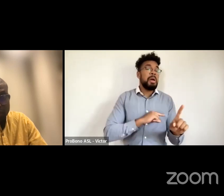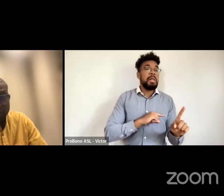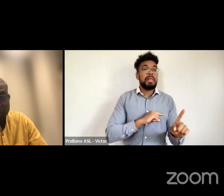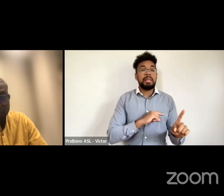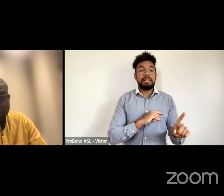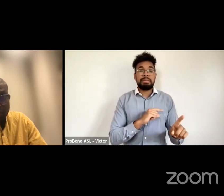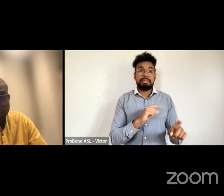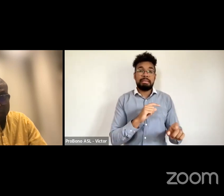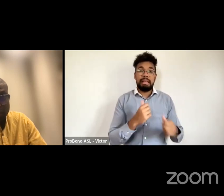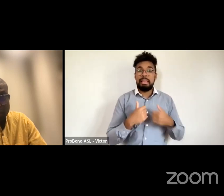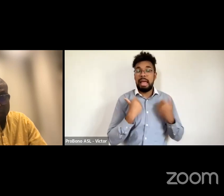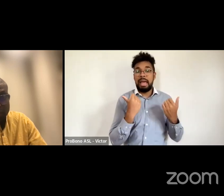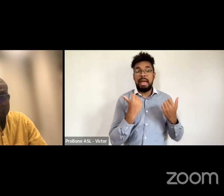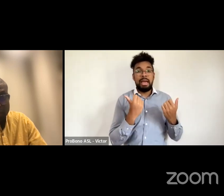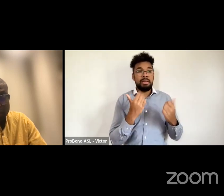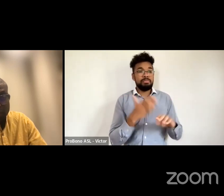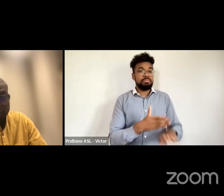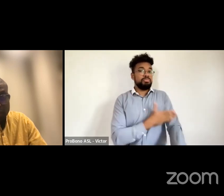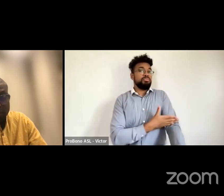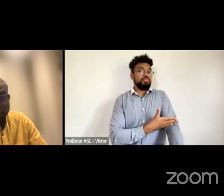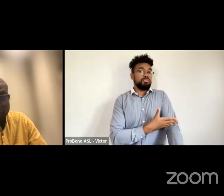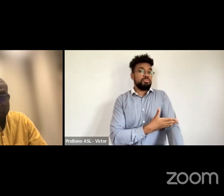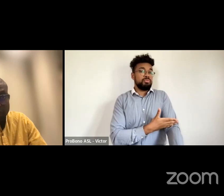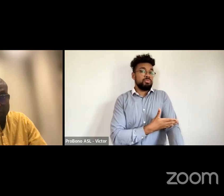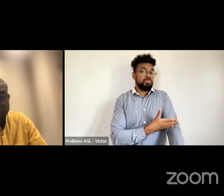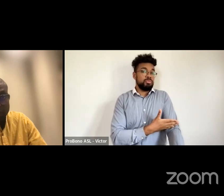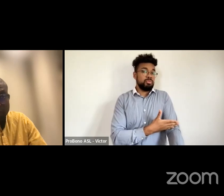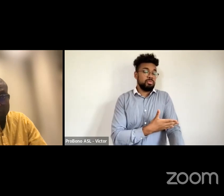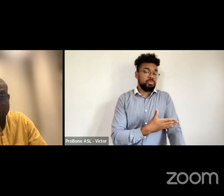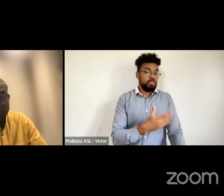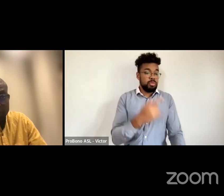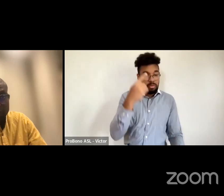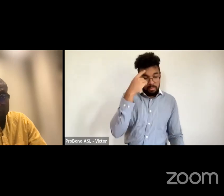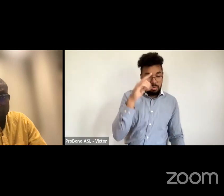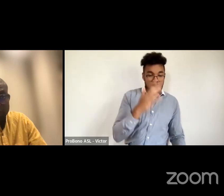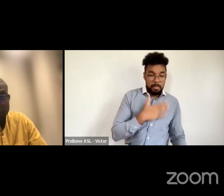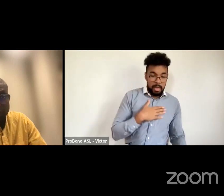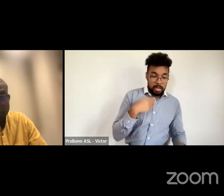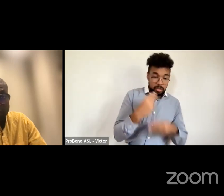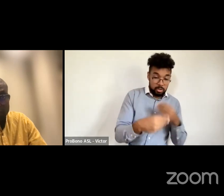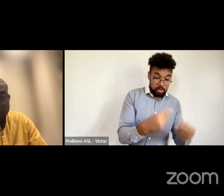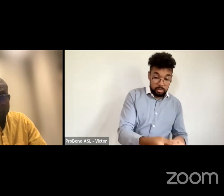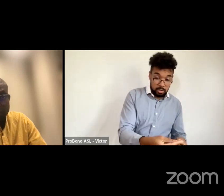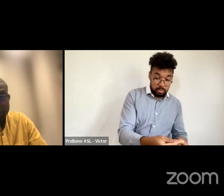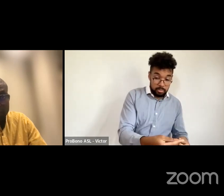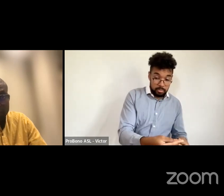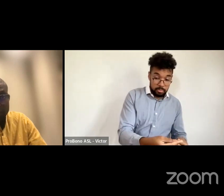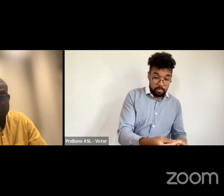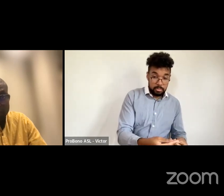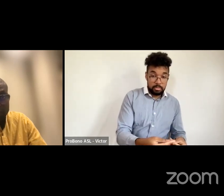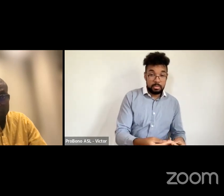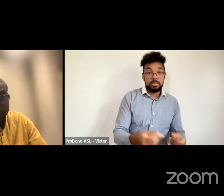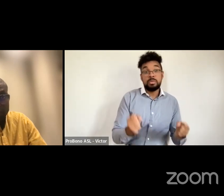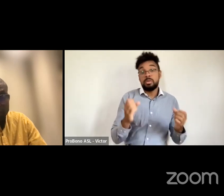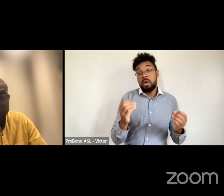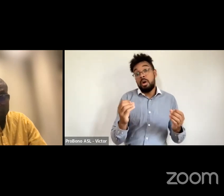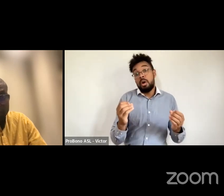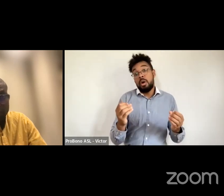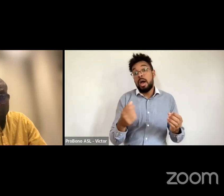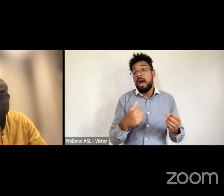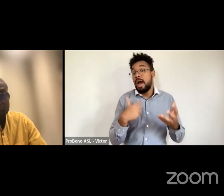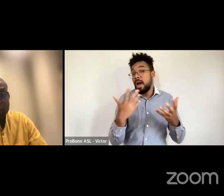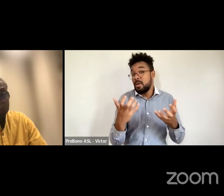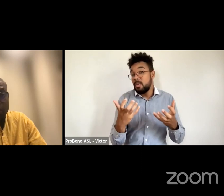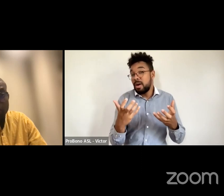life that is attainable in this particular generation so i would like you to repeat your